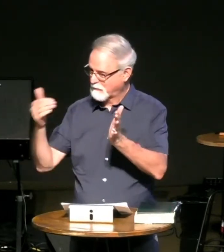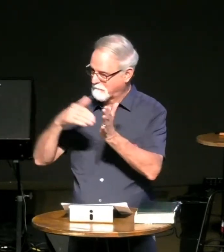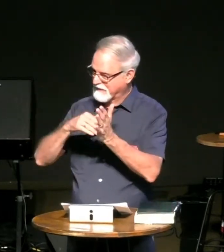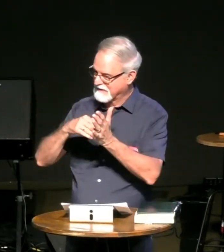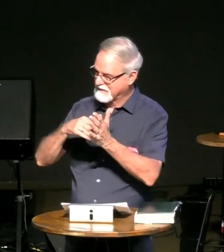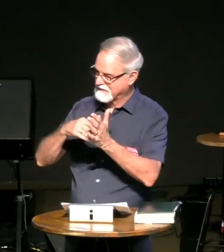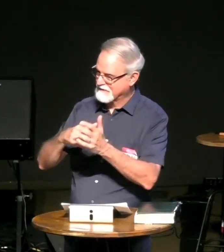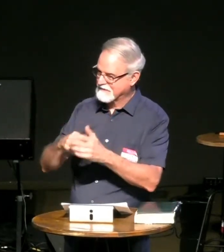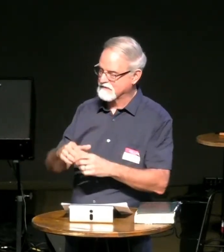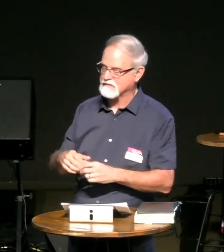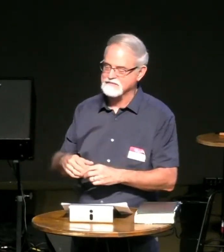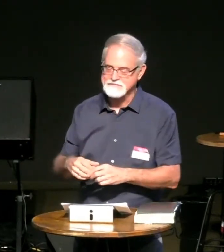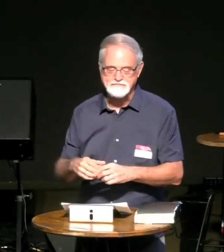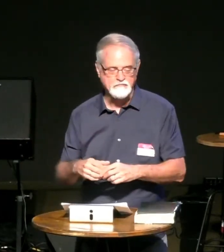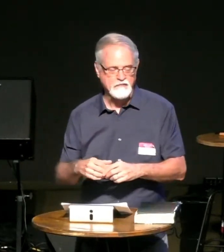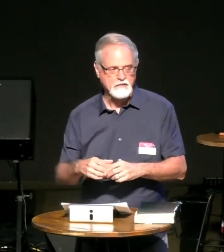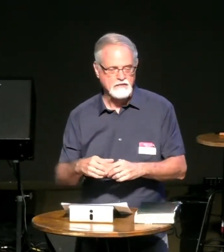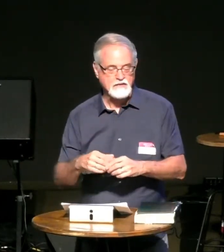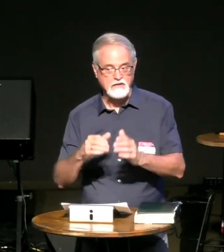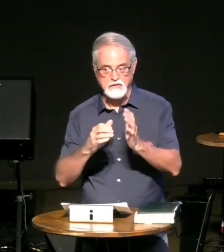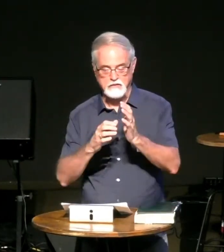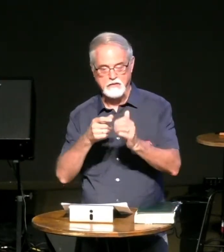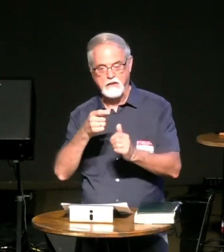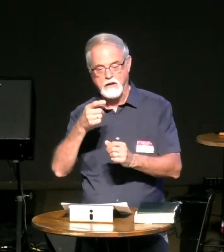all right let me back up for my interpreter